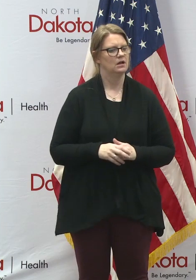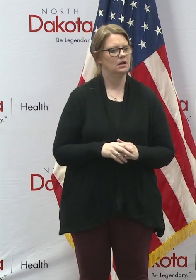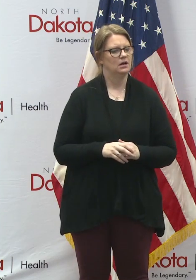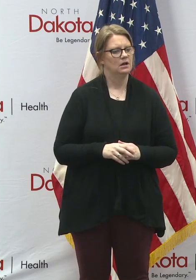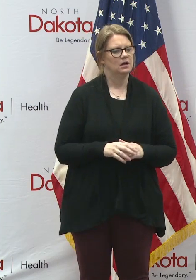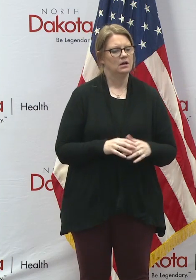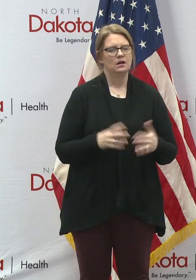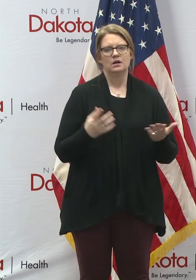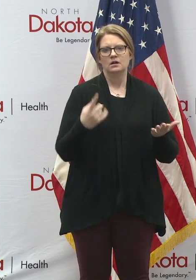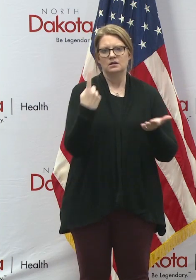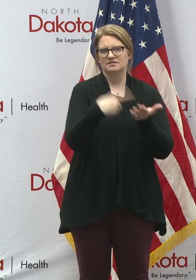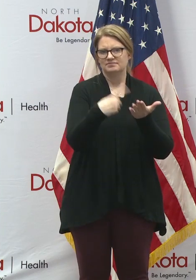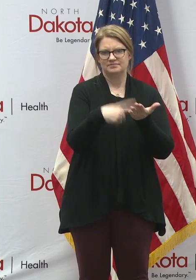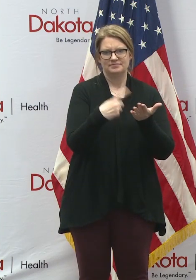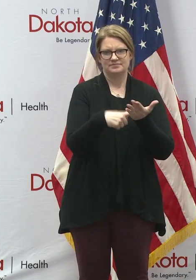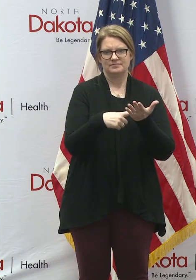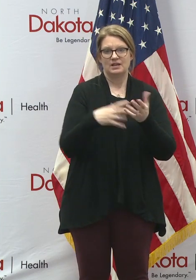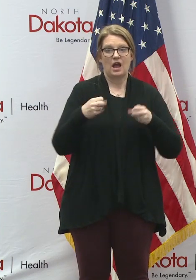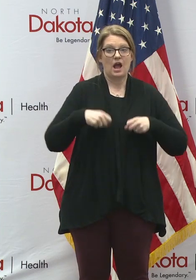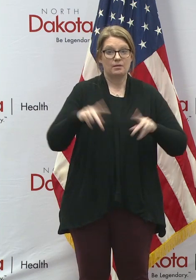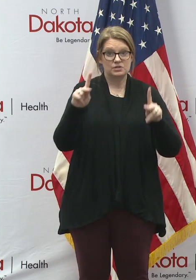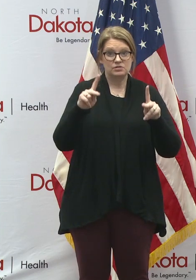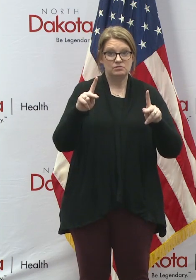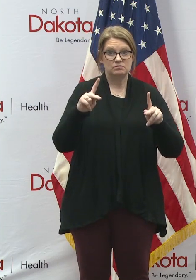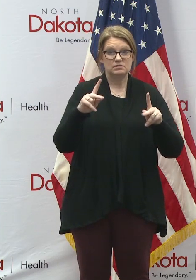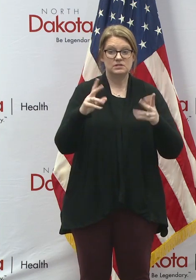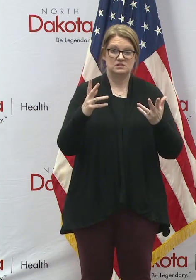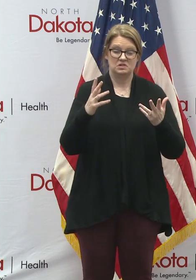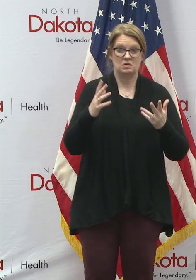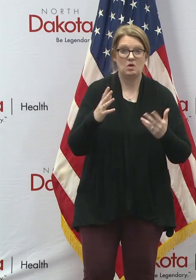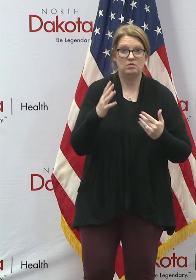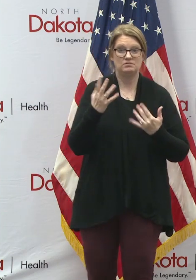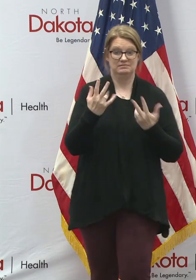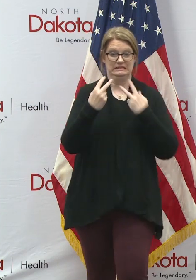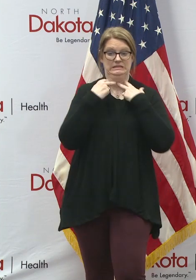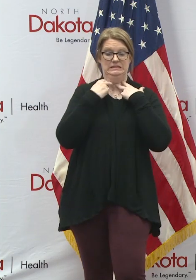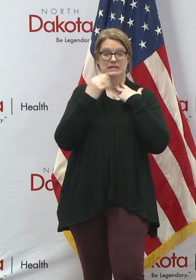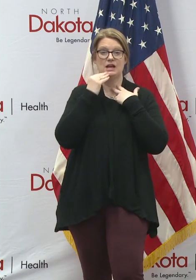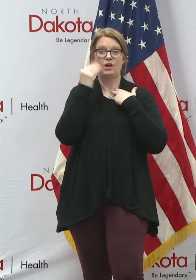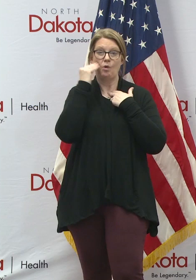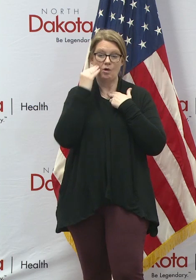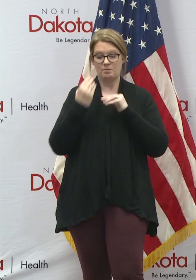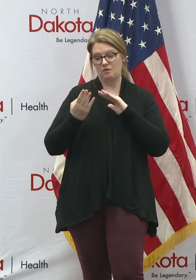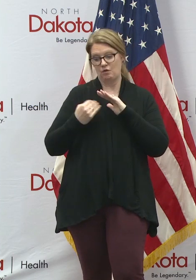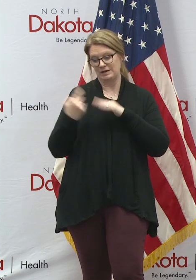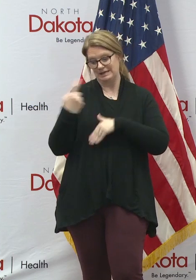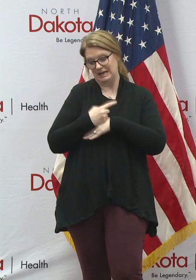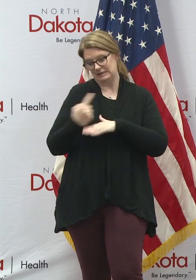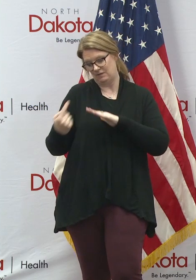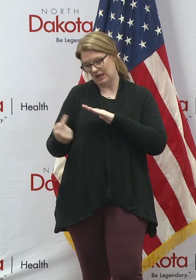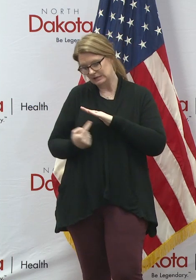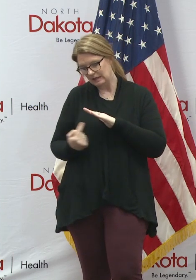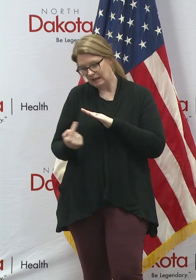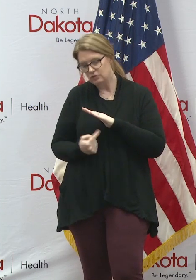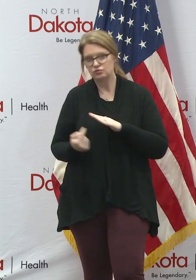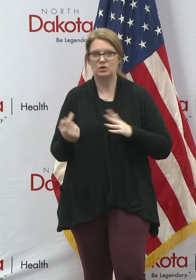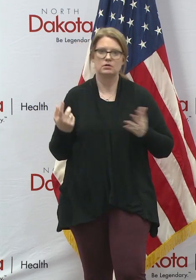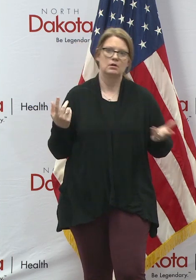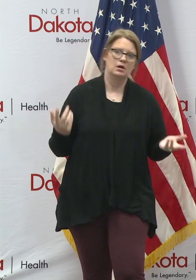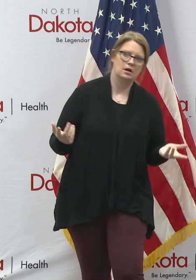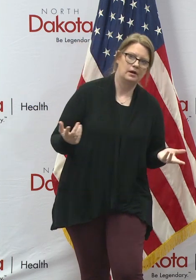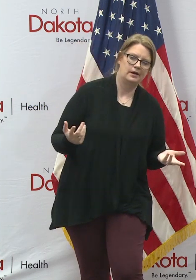We've talked about there's opportunities for things to do when you're at home, when you're either in 14 days of isolation or you are